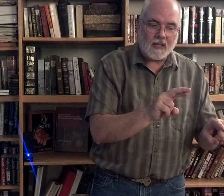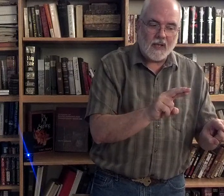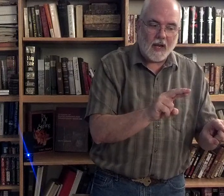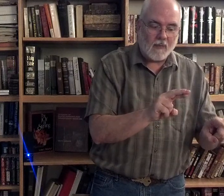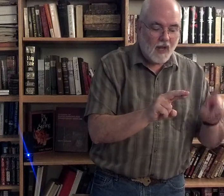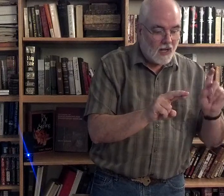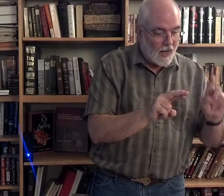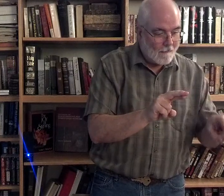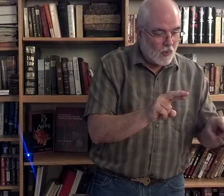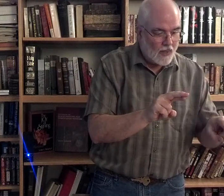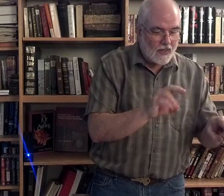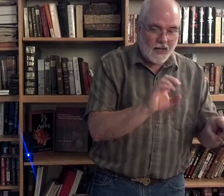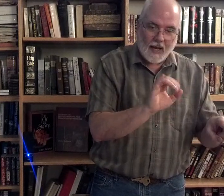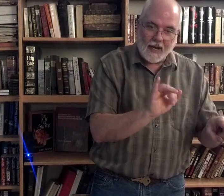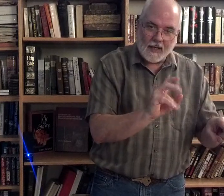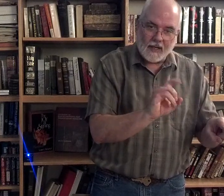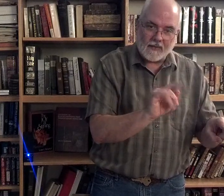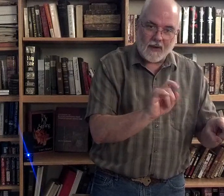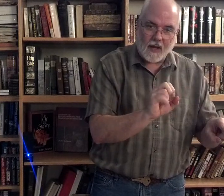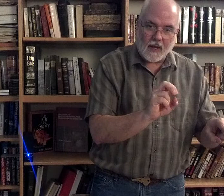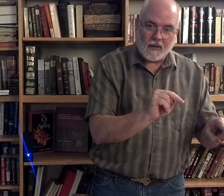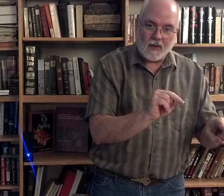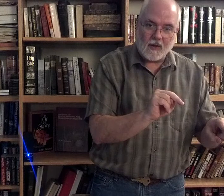name. I'm pointing and identifying. Alright?